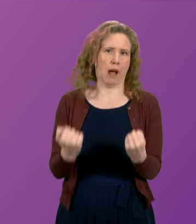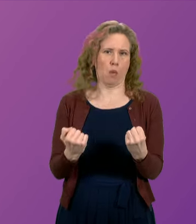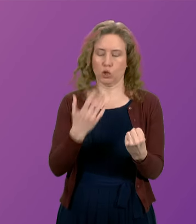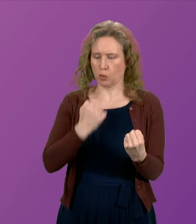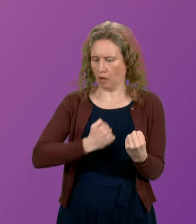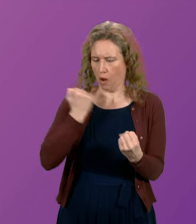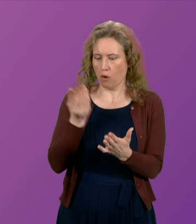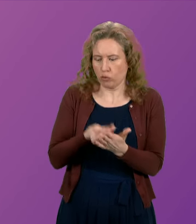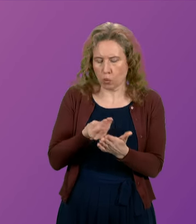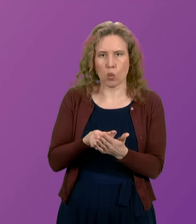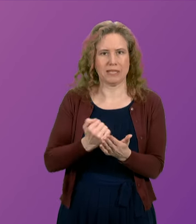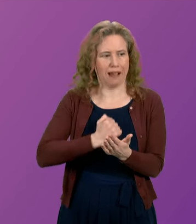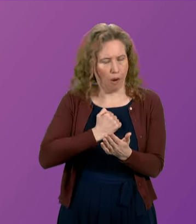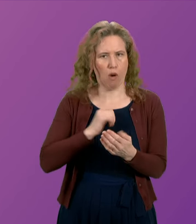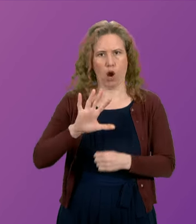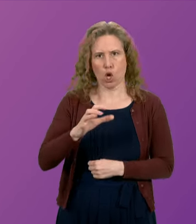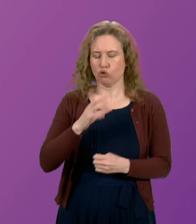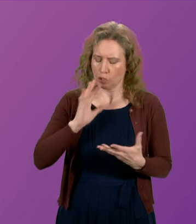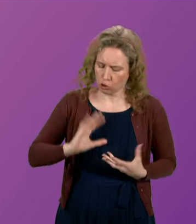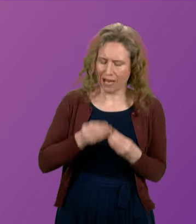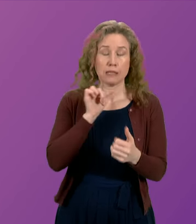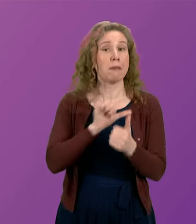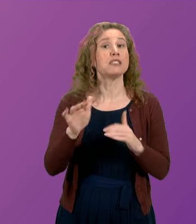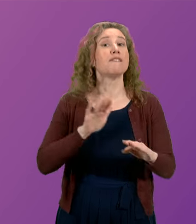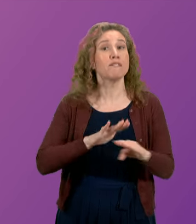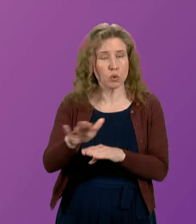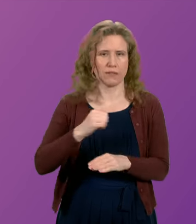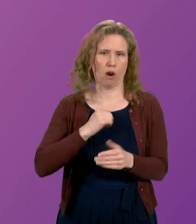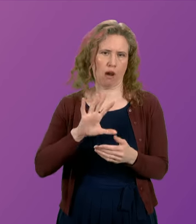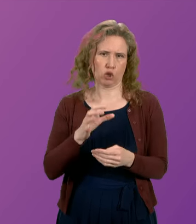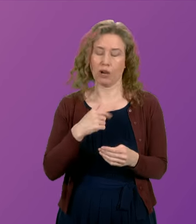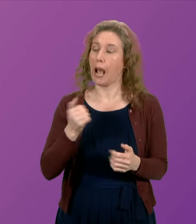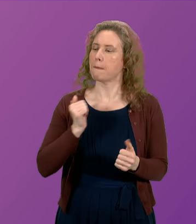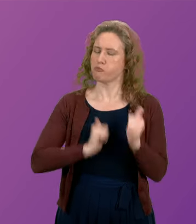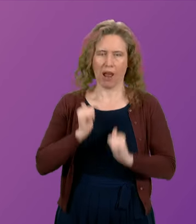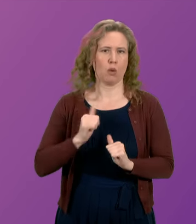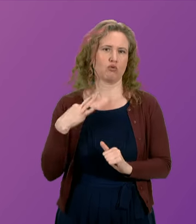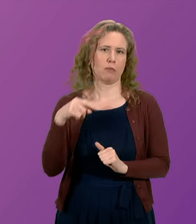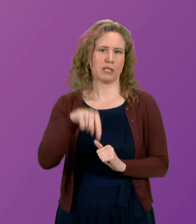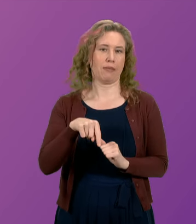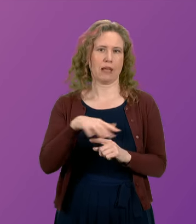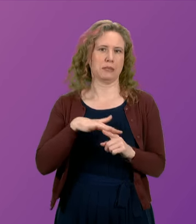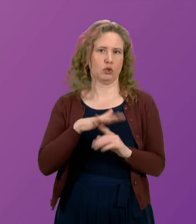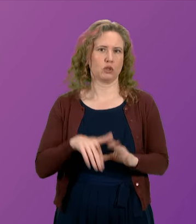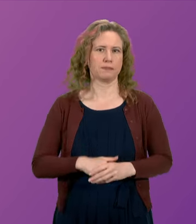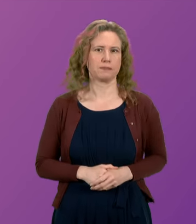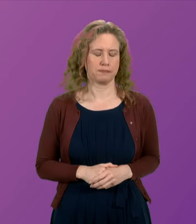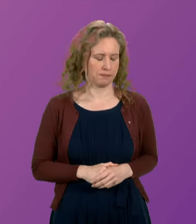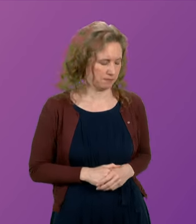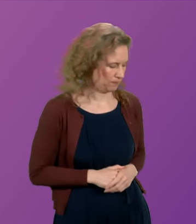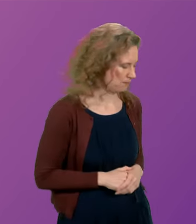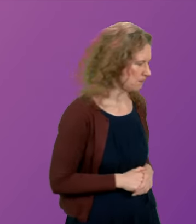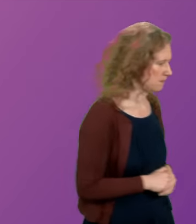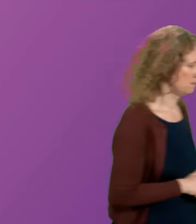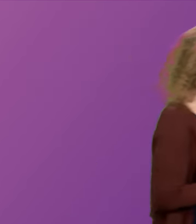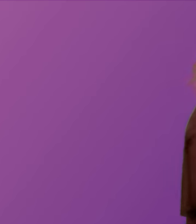resources of our country to create the best future for our country. And I'm proud to represent that position. Question number